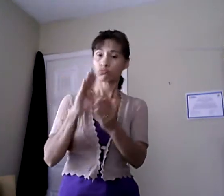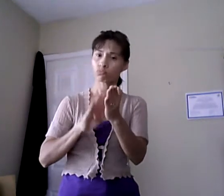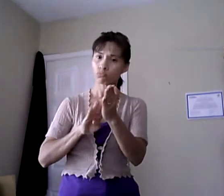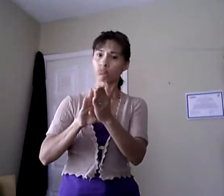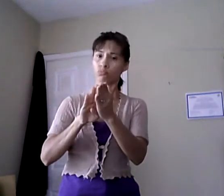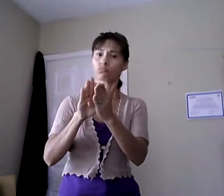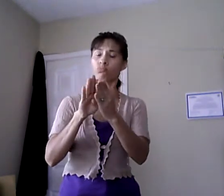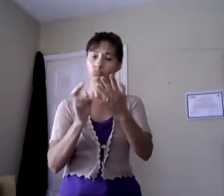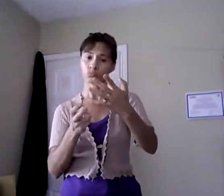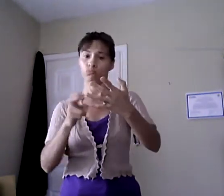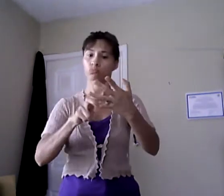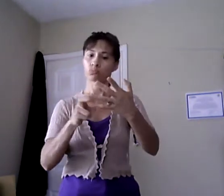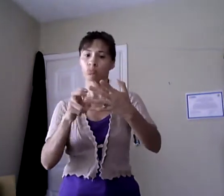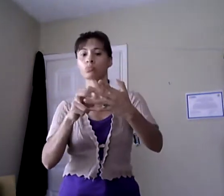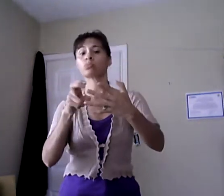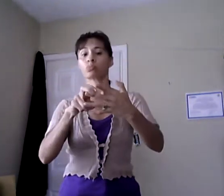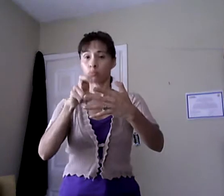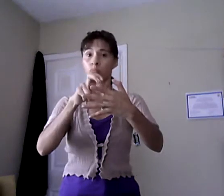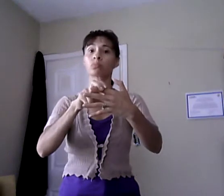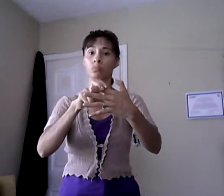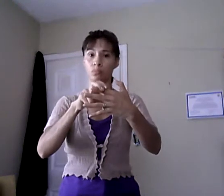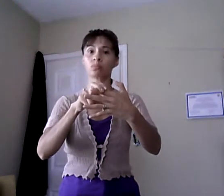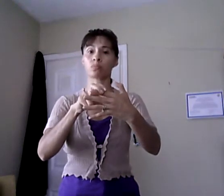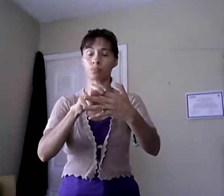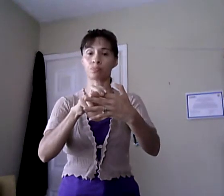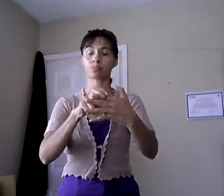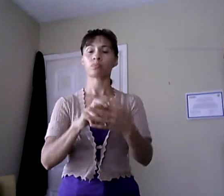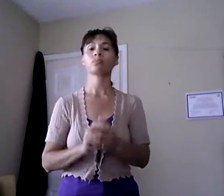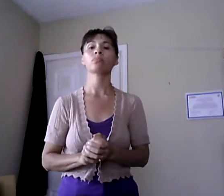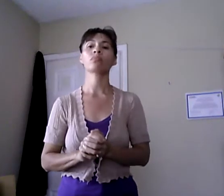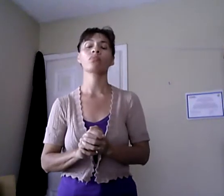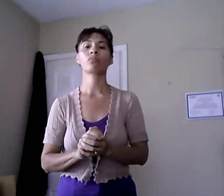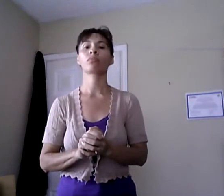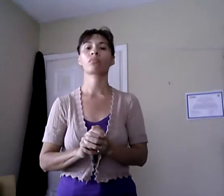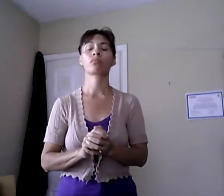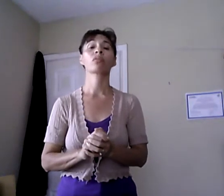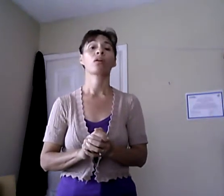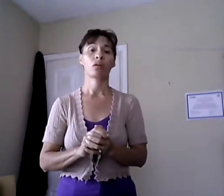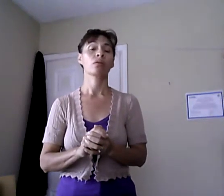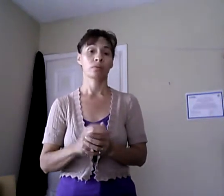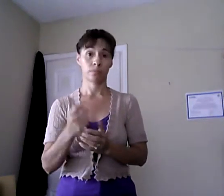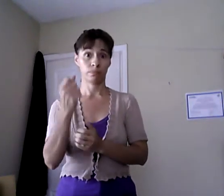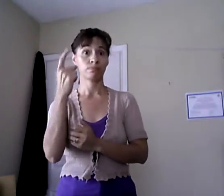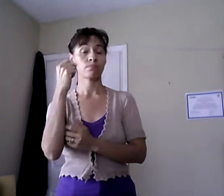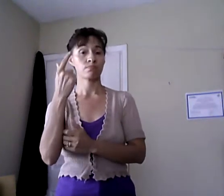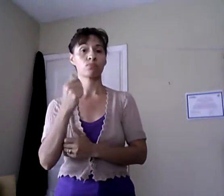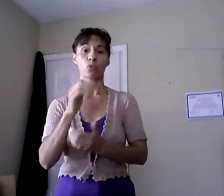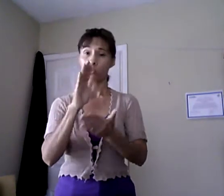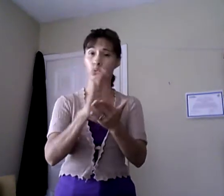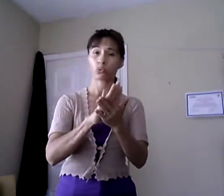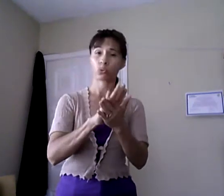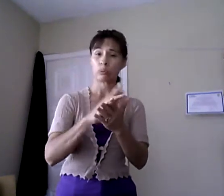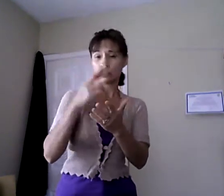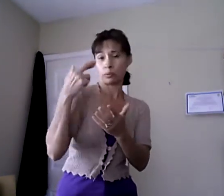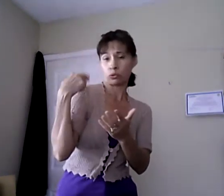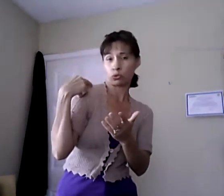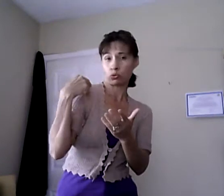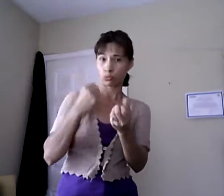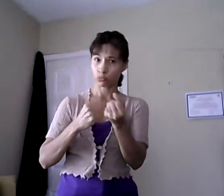progress. So, the new qualification standards will be enforced. Parents are still not allowed to